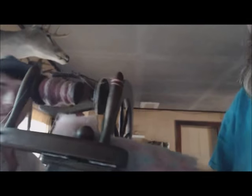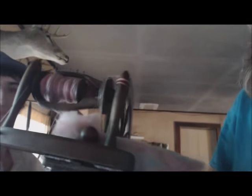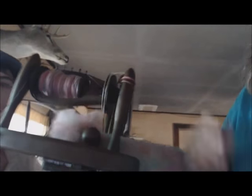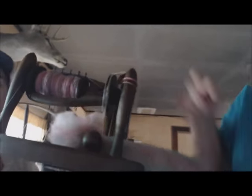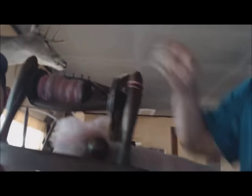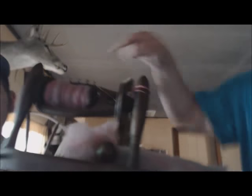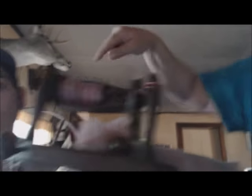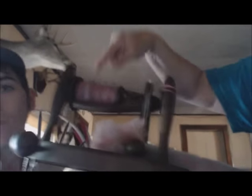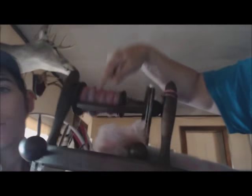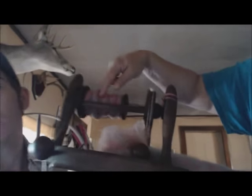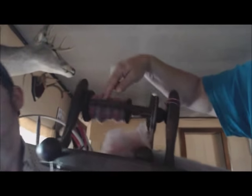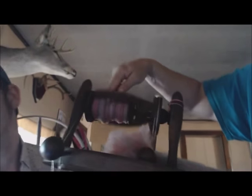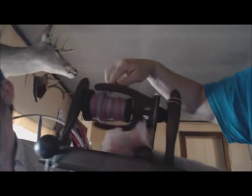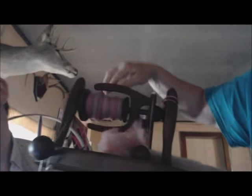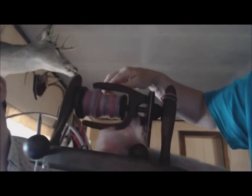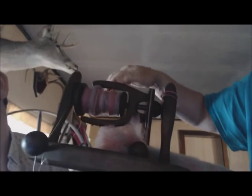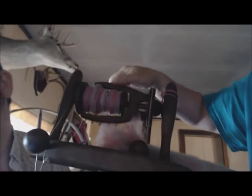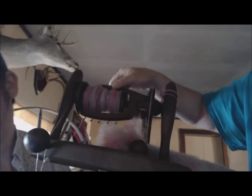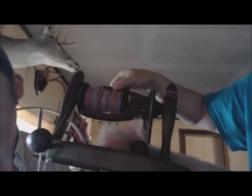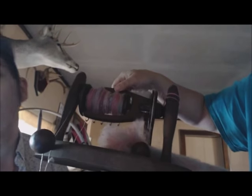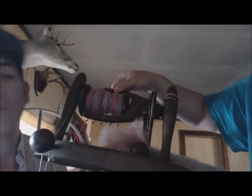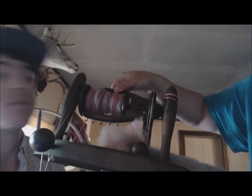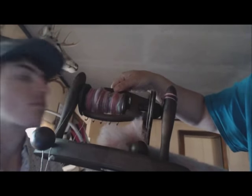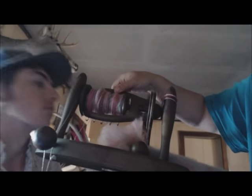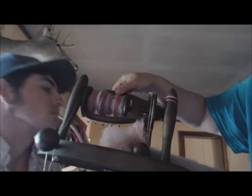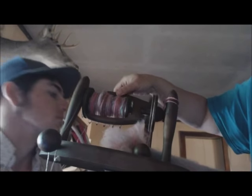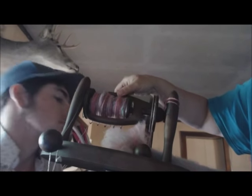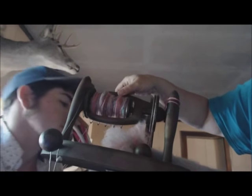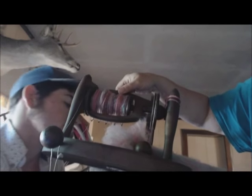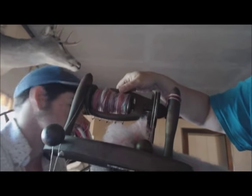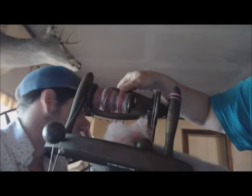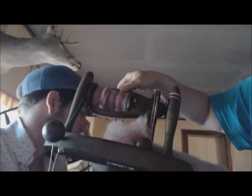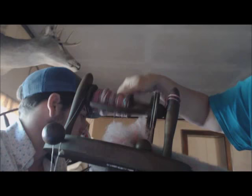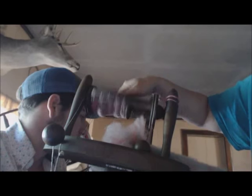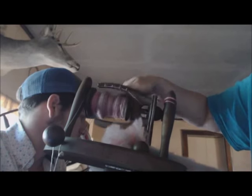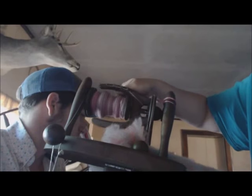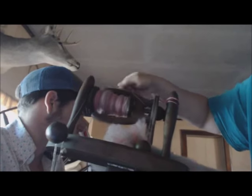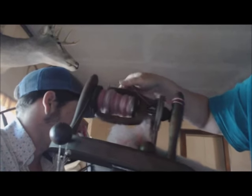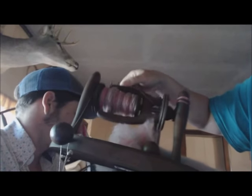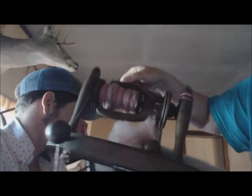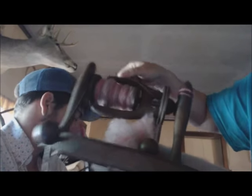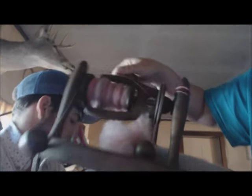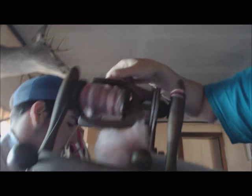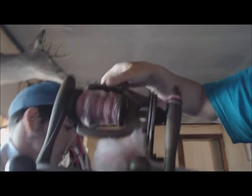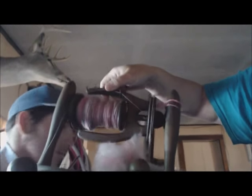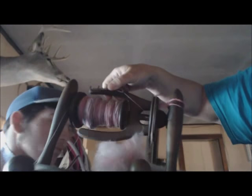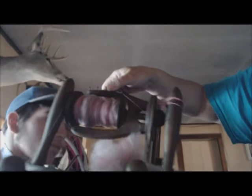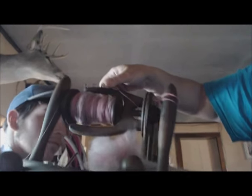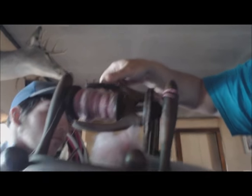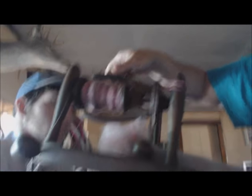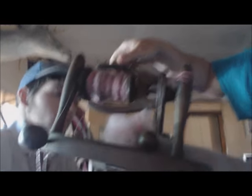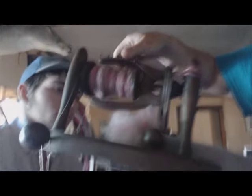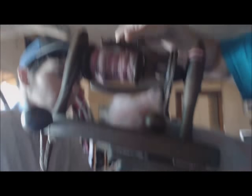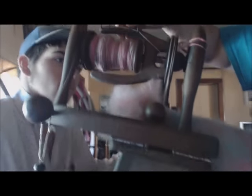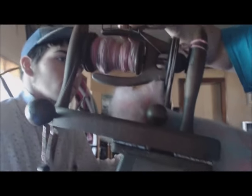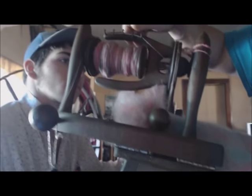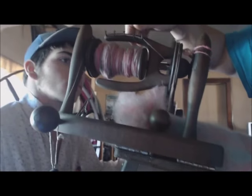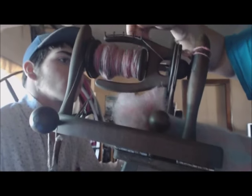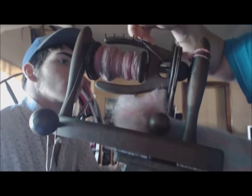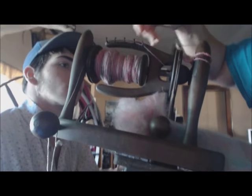this spun right here. It's got pinks and greens. He's spinning the wheel. Well, it's got pinks and greens,